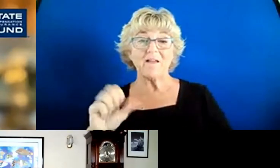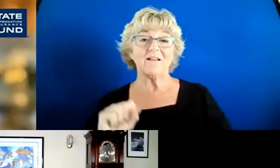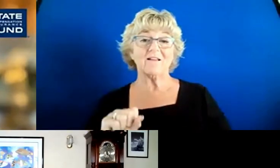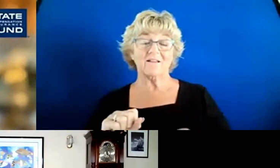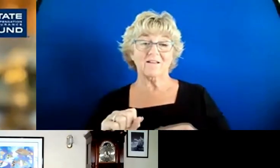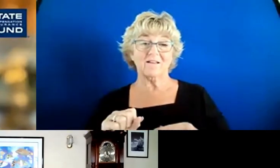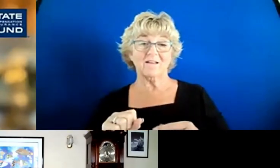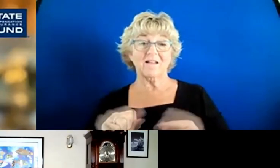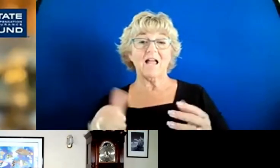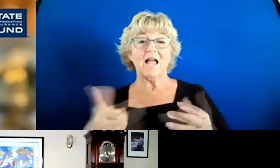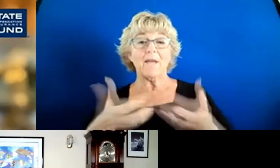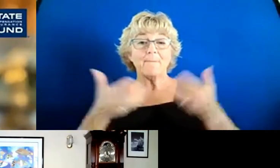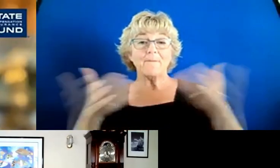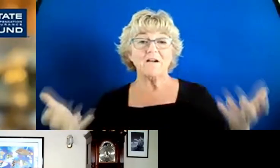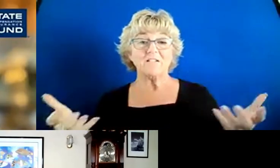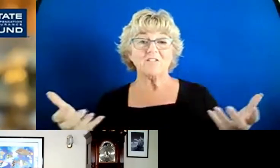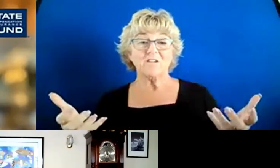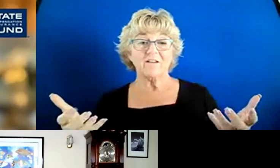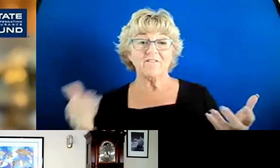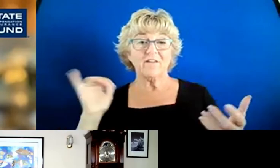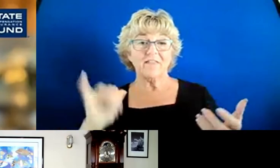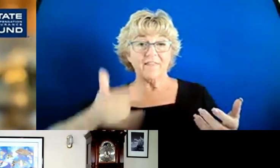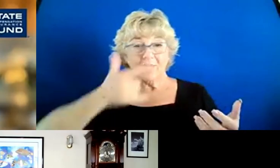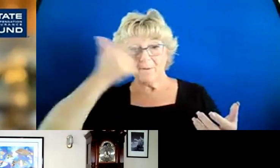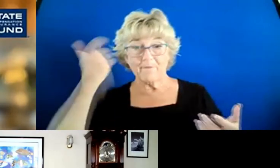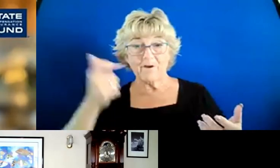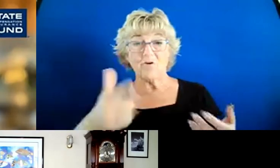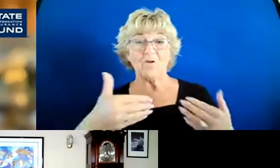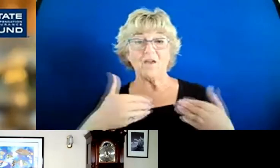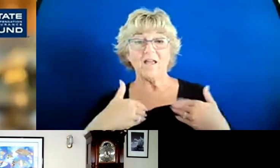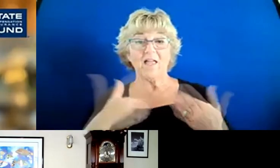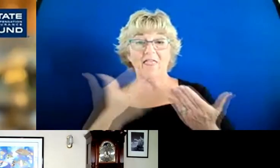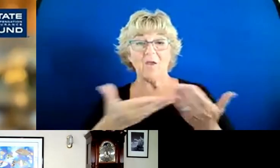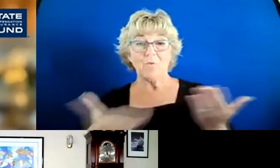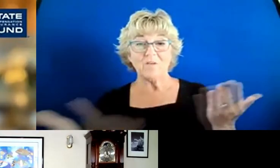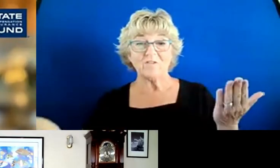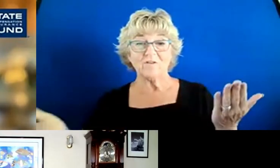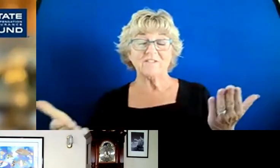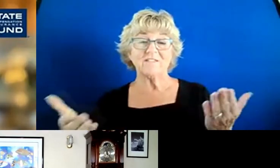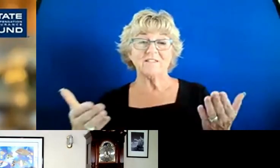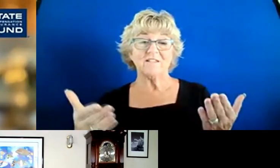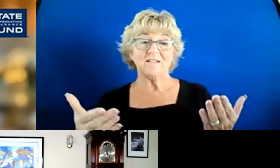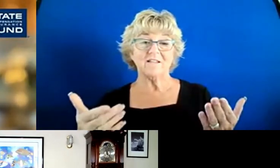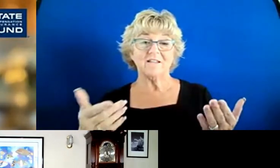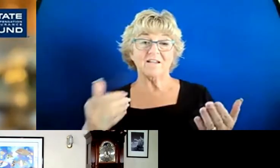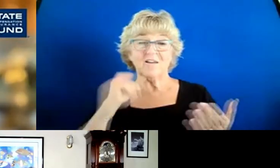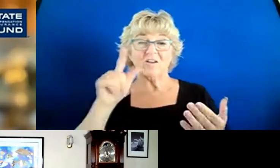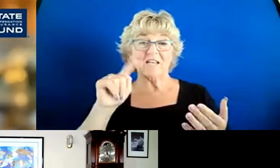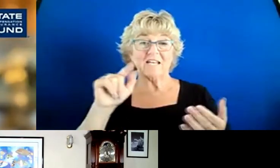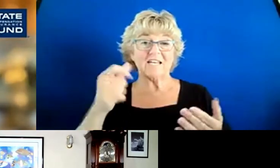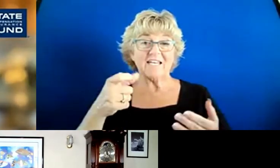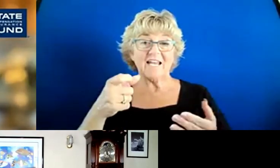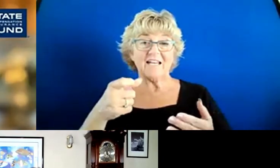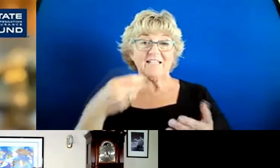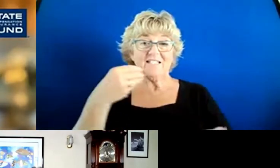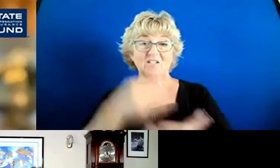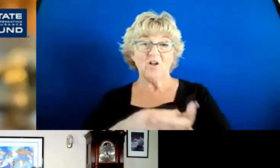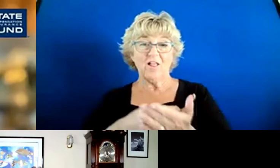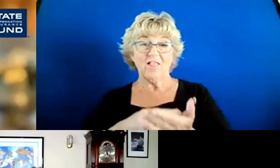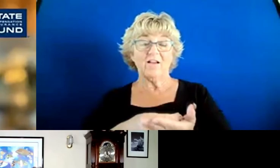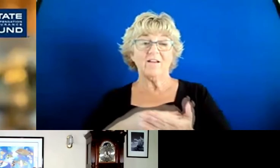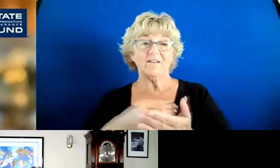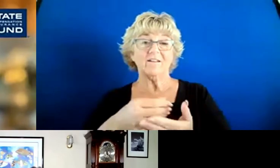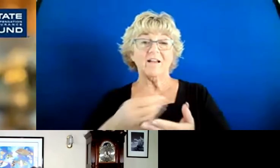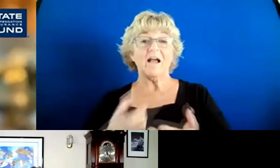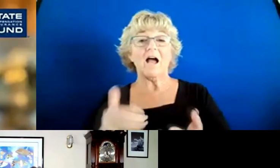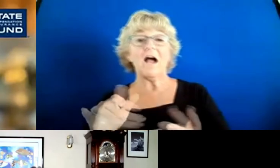How much of that was because you had the resources to do that, you're not tax dollar funded? And how much of